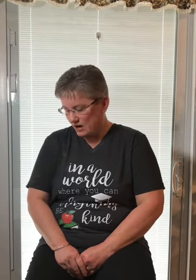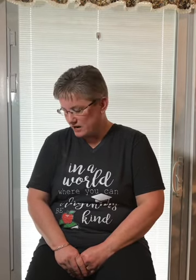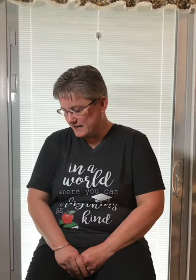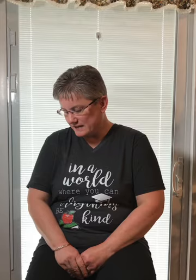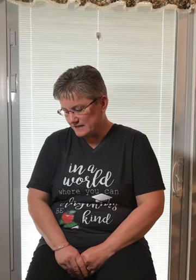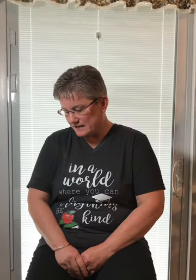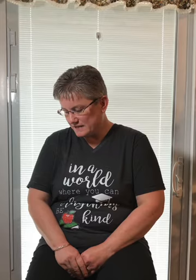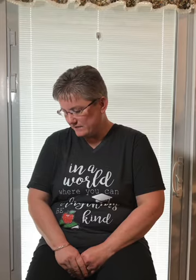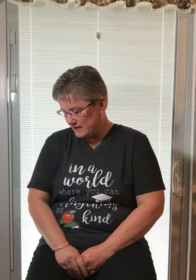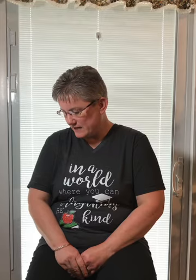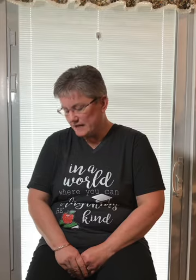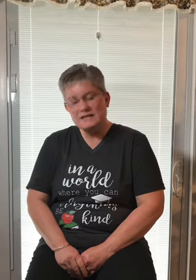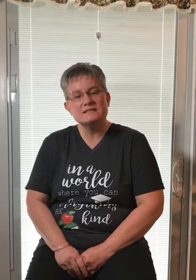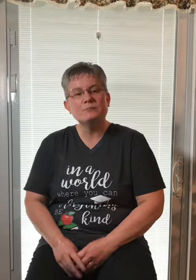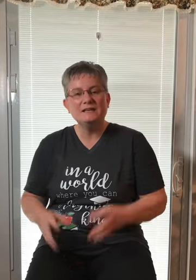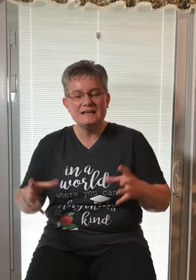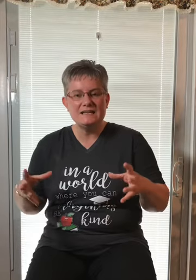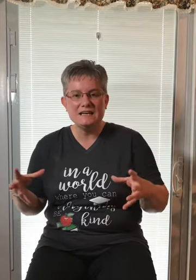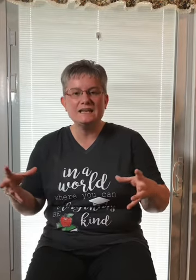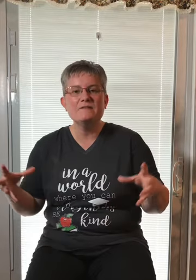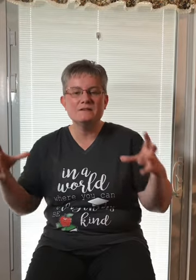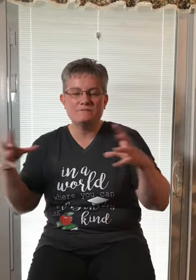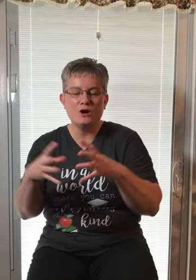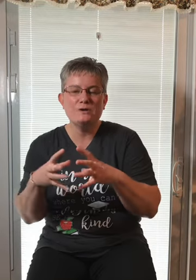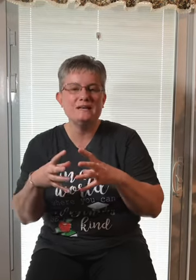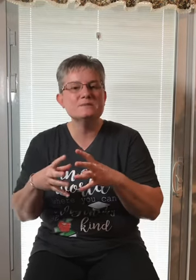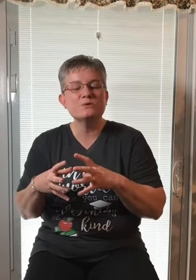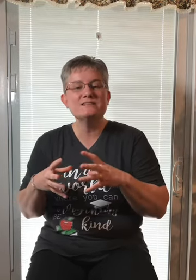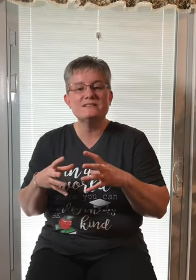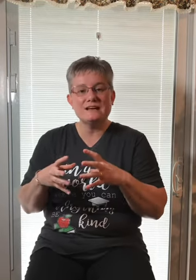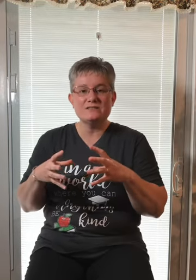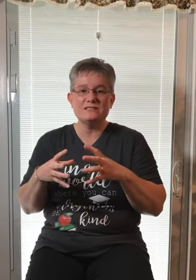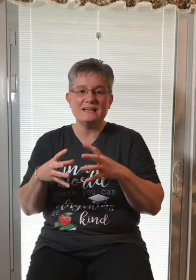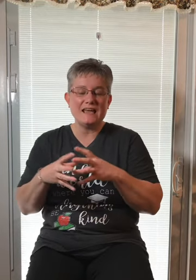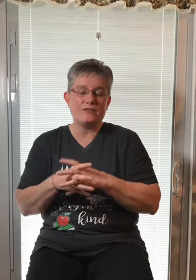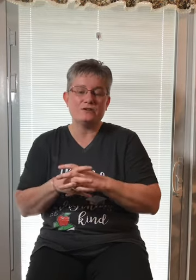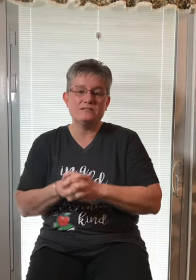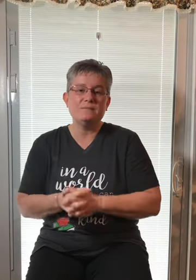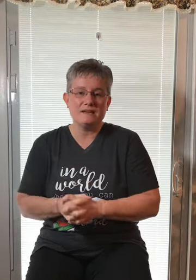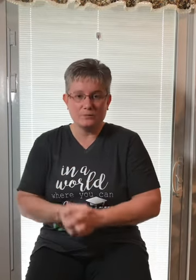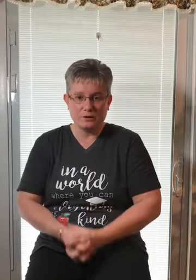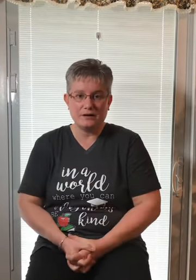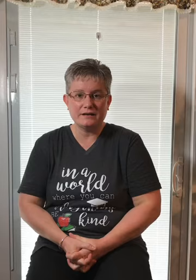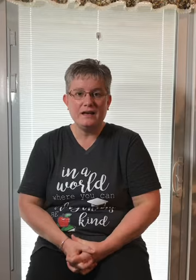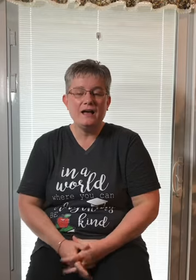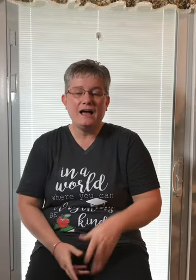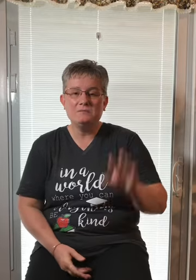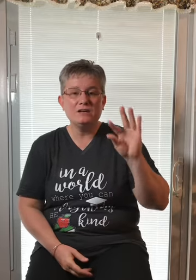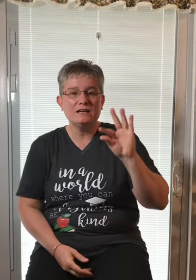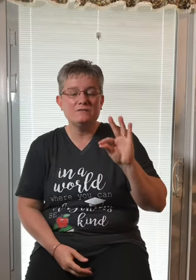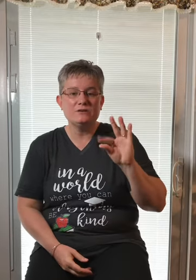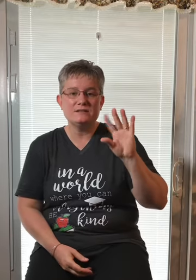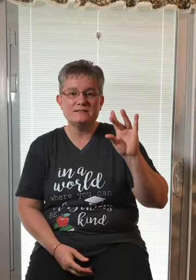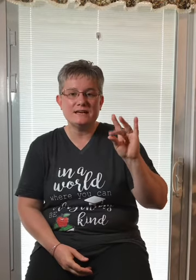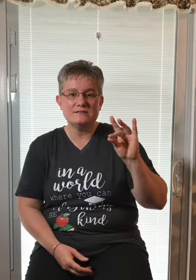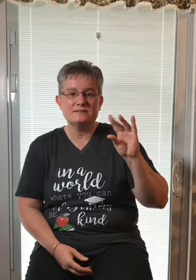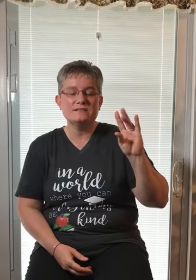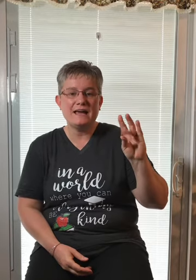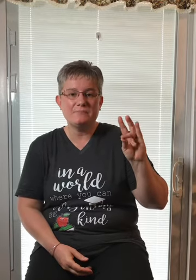Our next activity is blending phonemes or sounds together to make a word. I'm going to give you the sounds, tapping